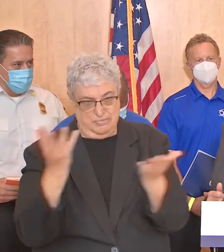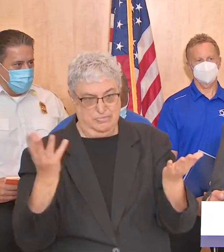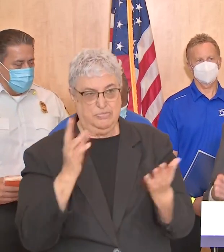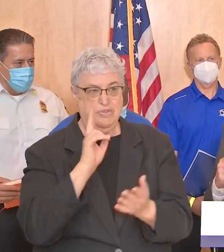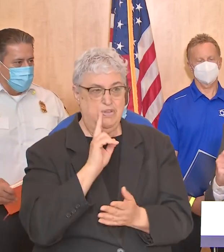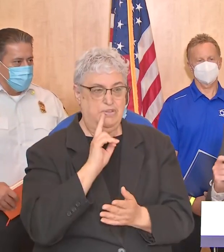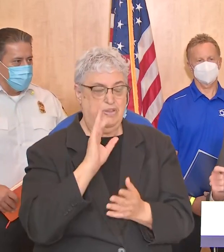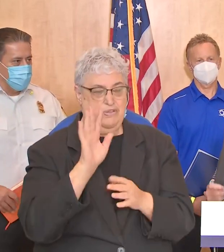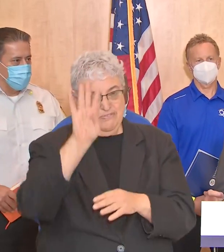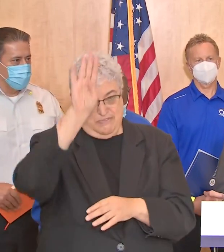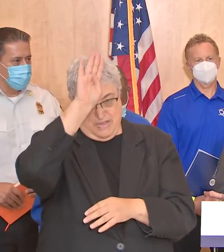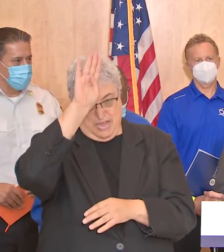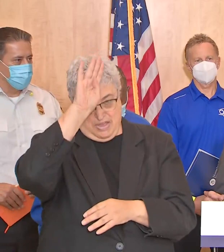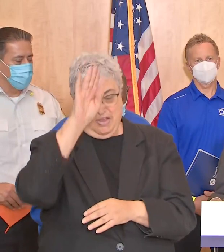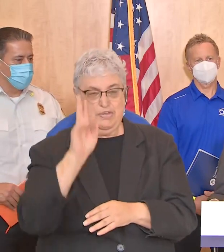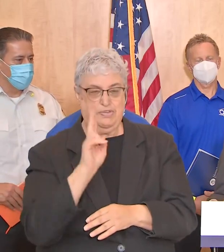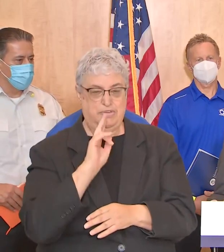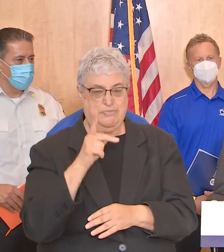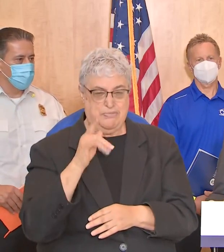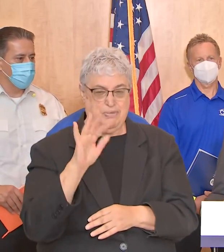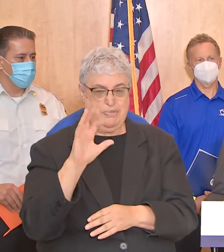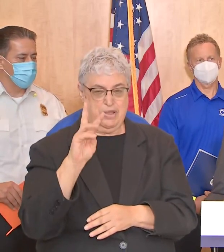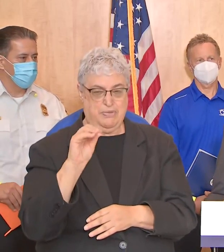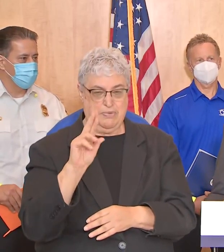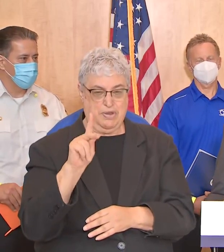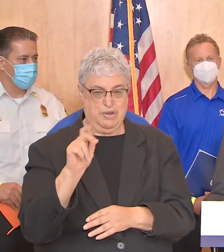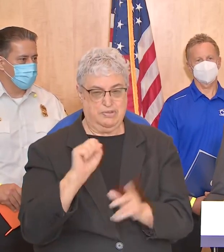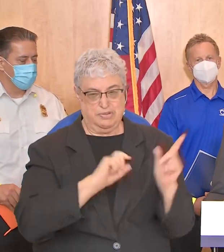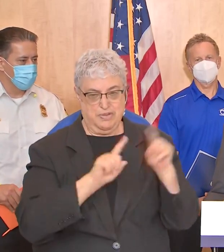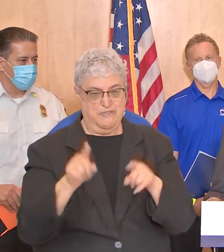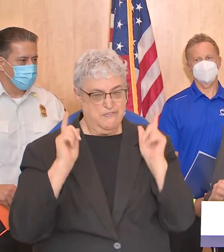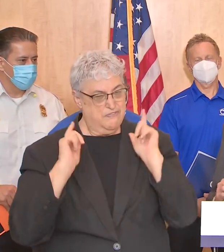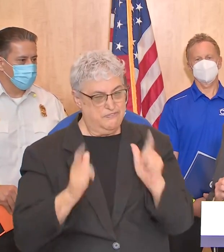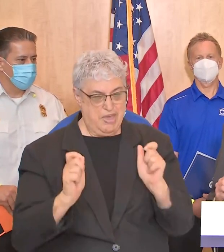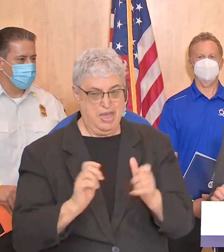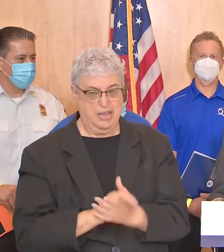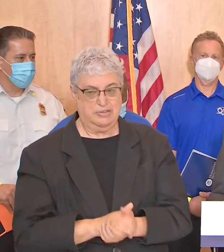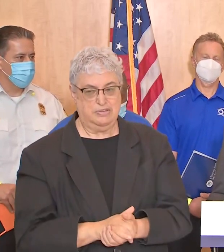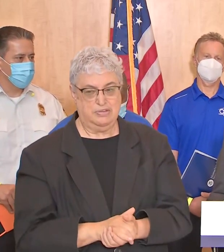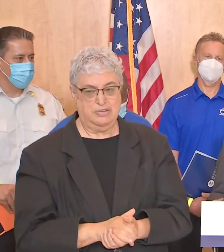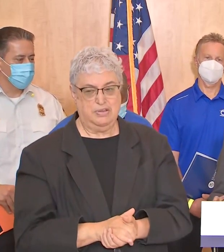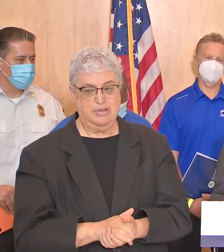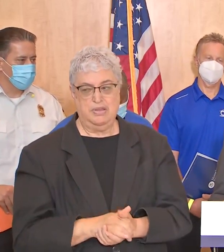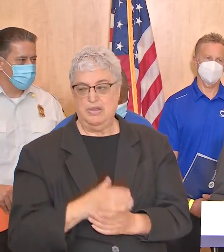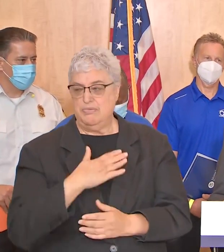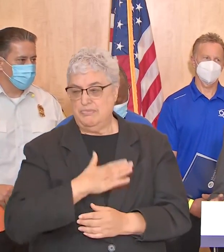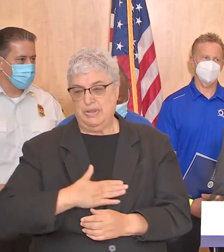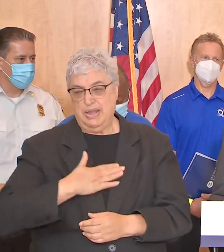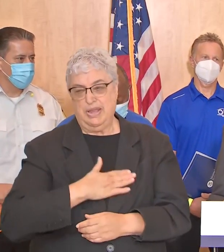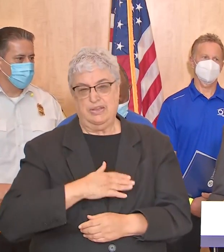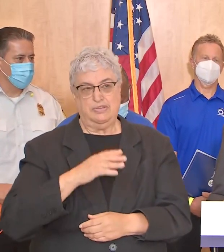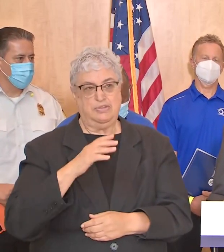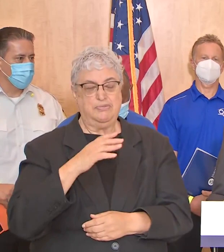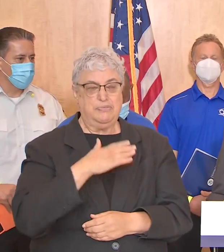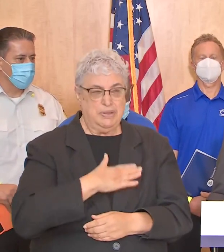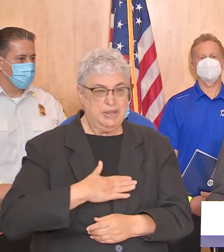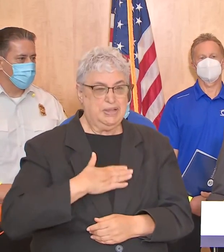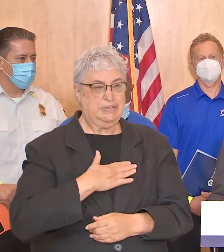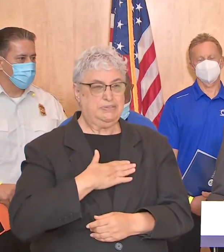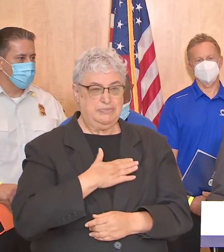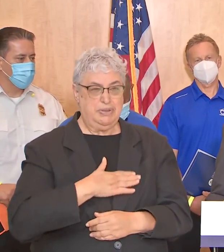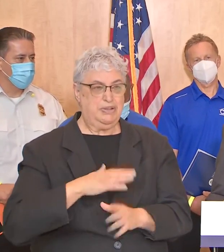houston fire and houston public works on the scene asap but by all means do not do not